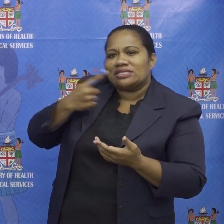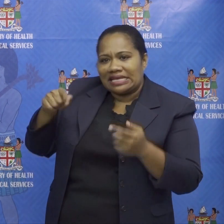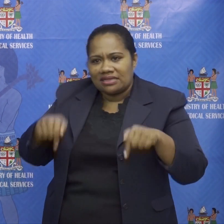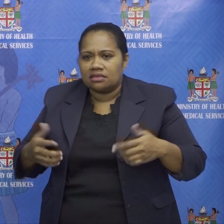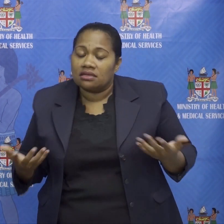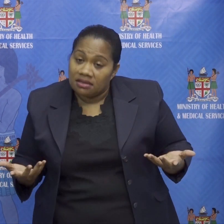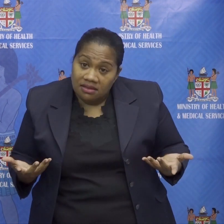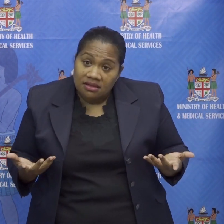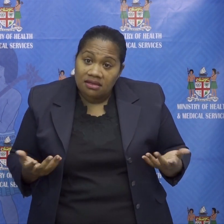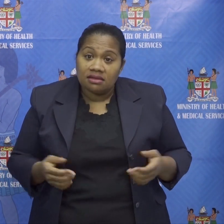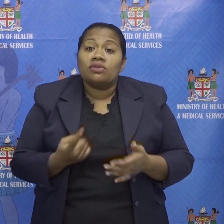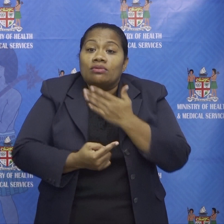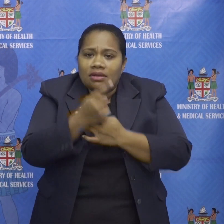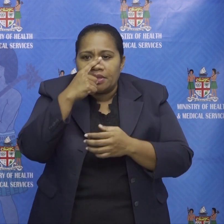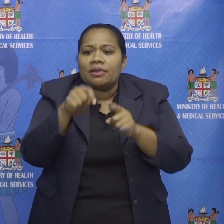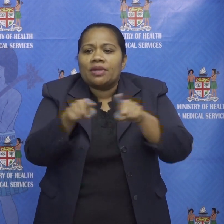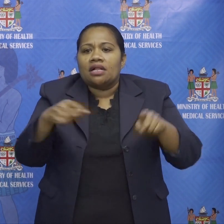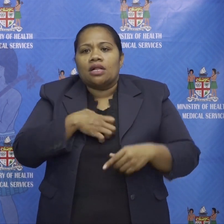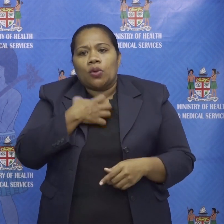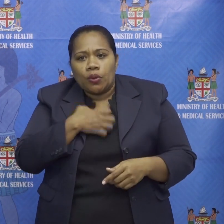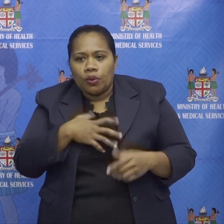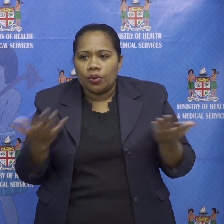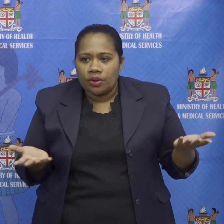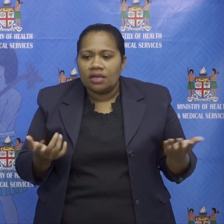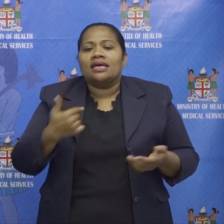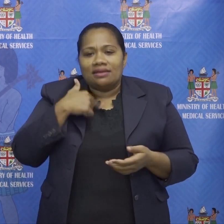people get angry me too i can get angry